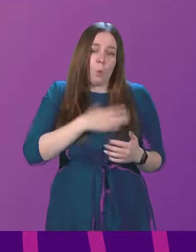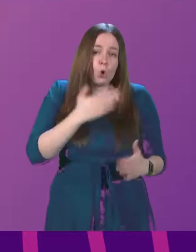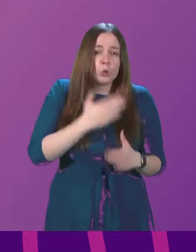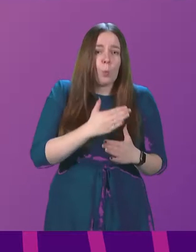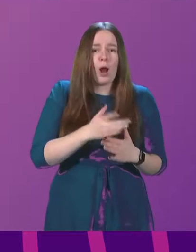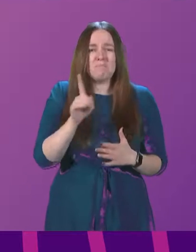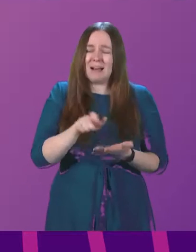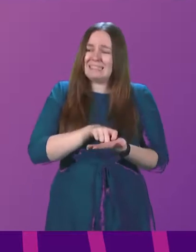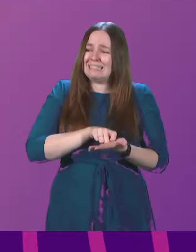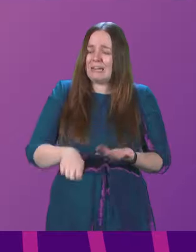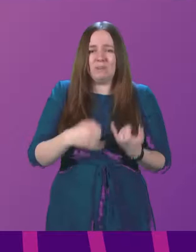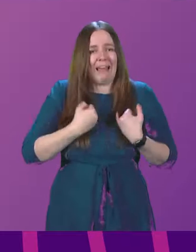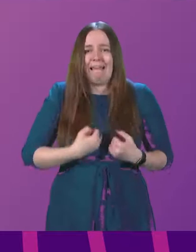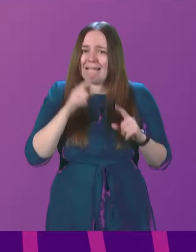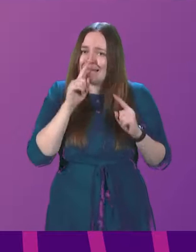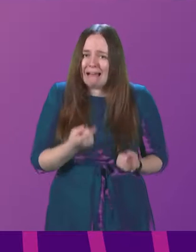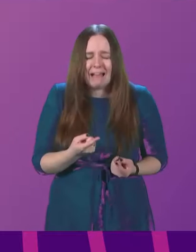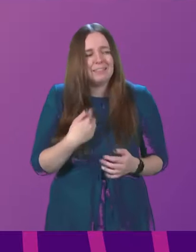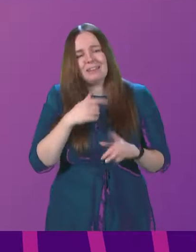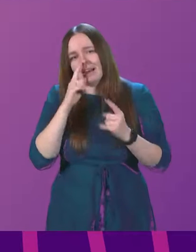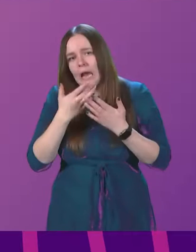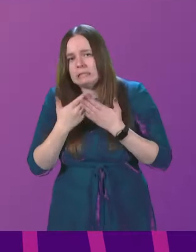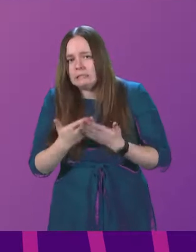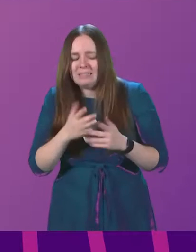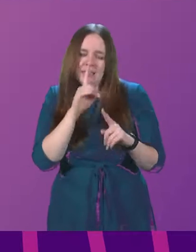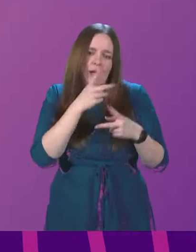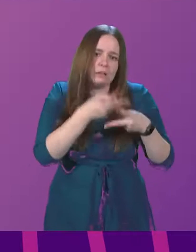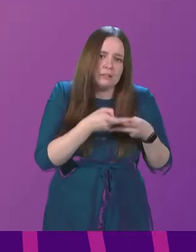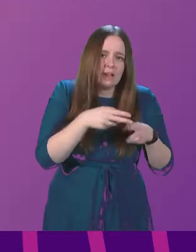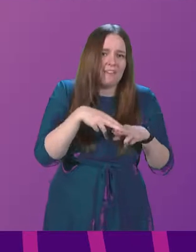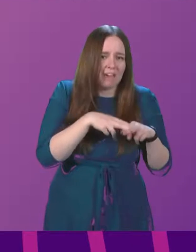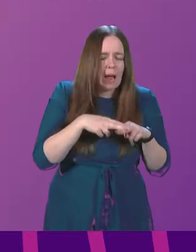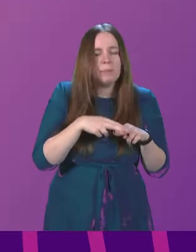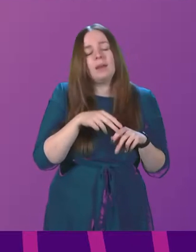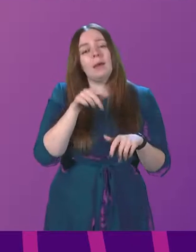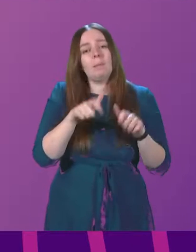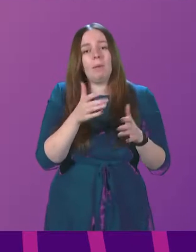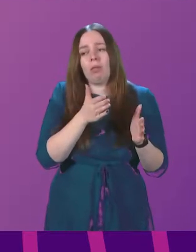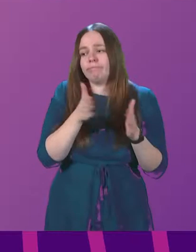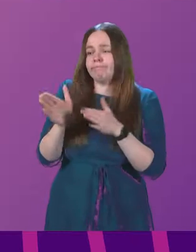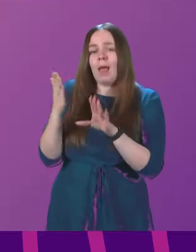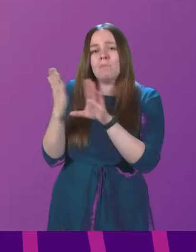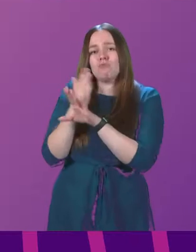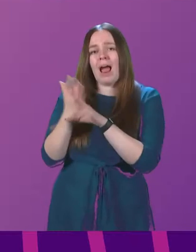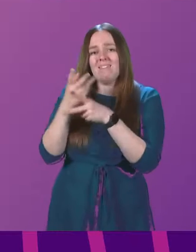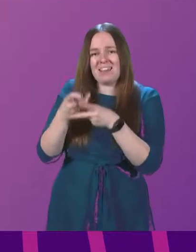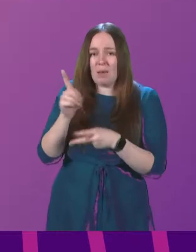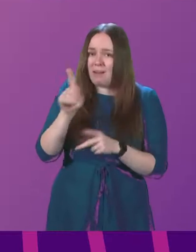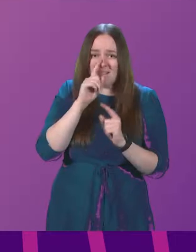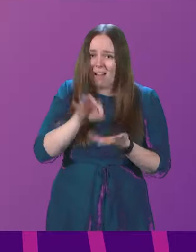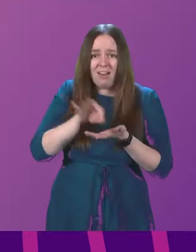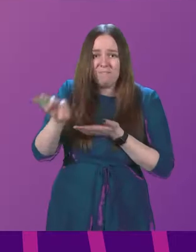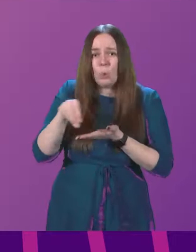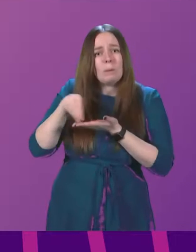debilitating condition, unable to study or care for family, and people are turning to private care, even though they can't afford it.